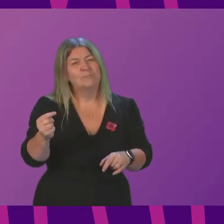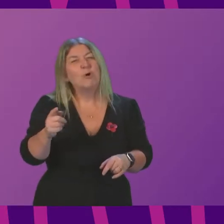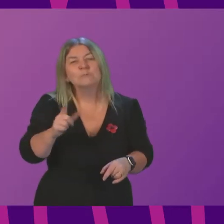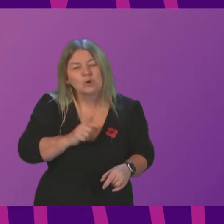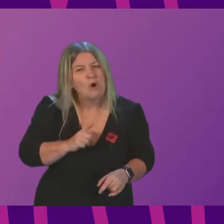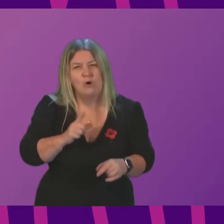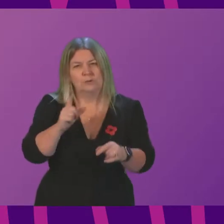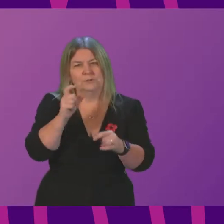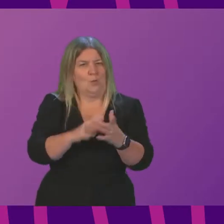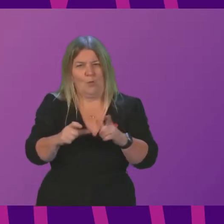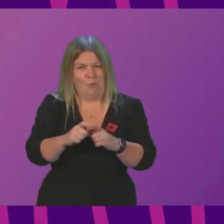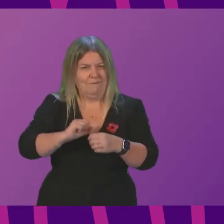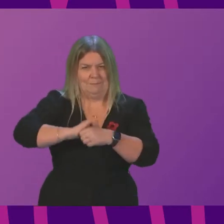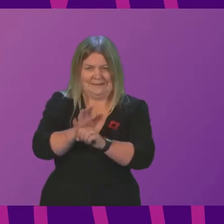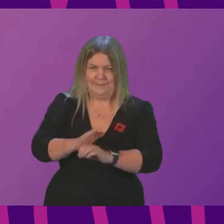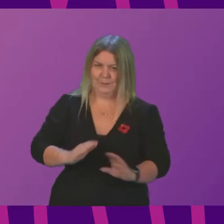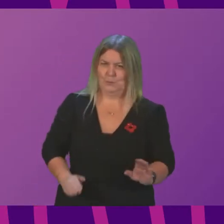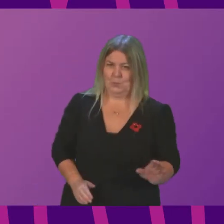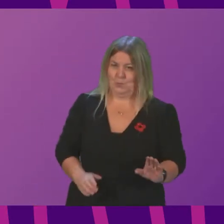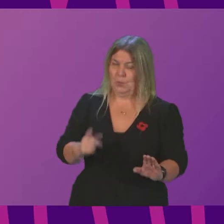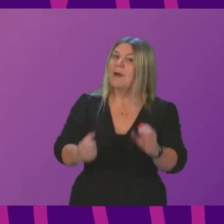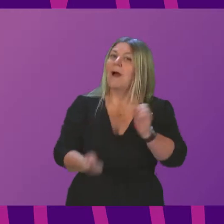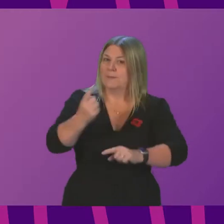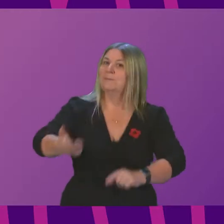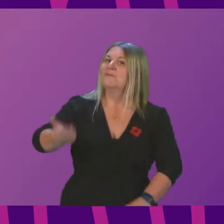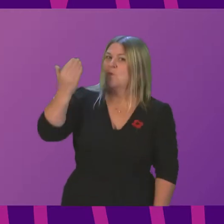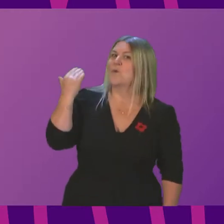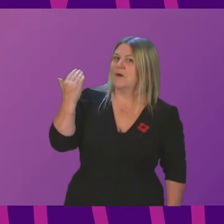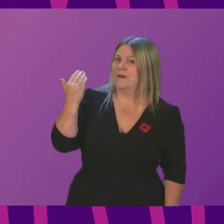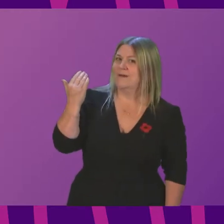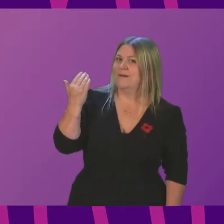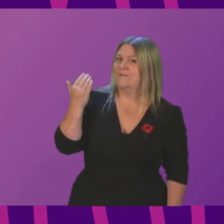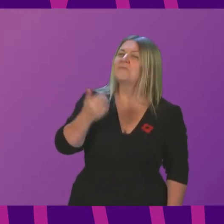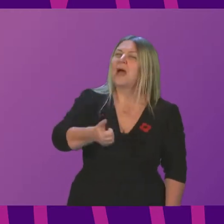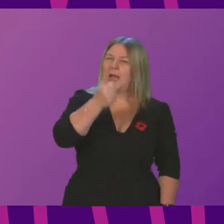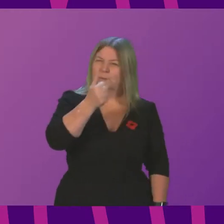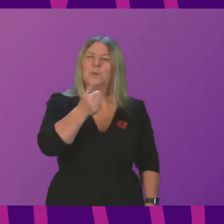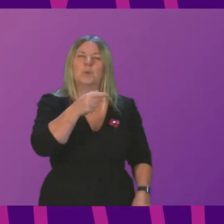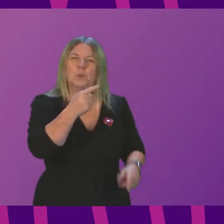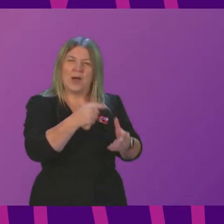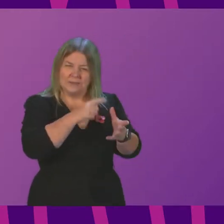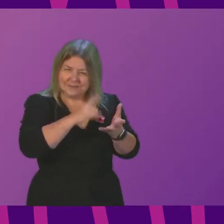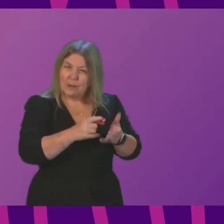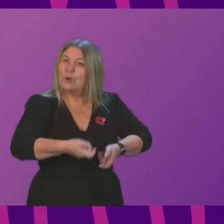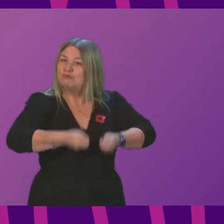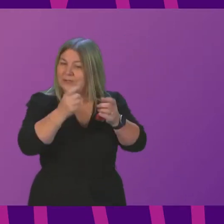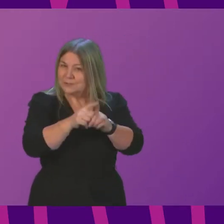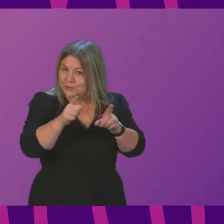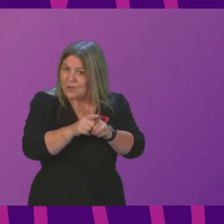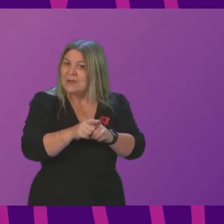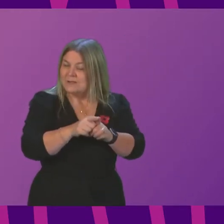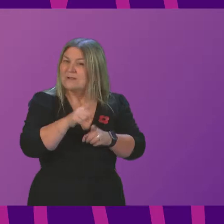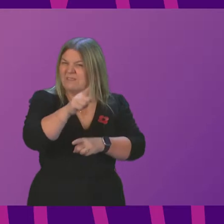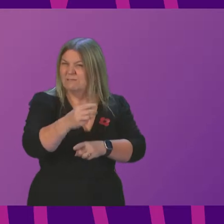year. In answer to Anas Sarwar, the Deputy First Minister would not commit to the maximum 30-minute turnaround time called for by